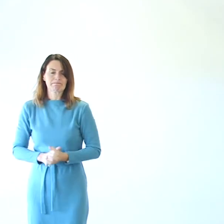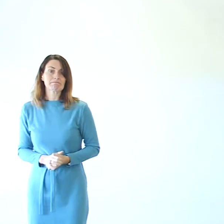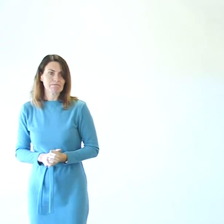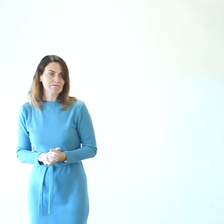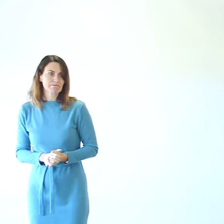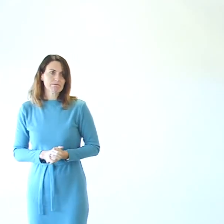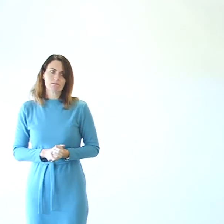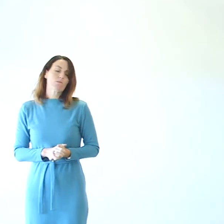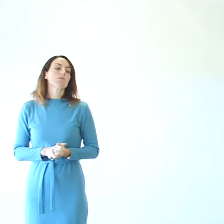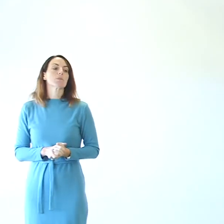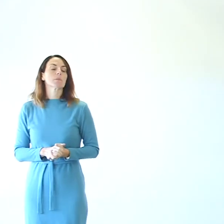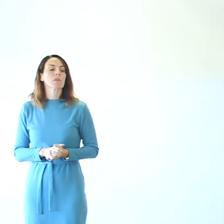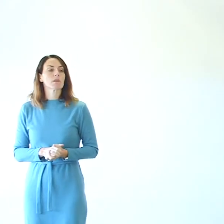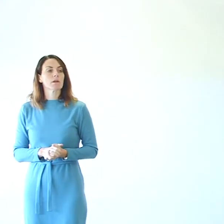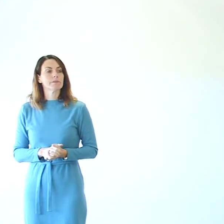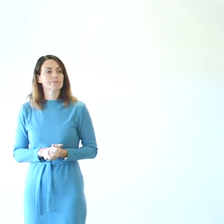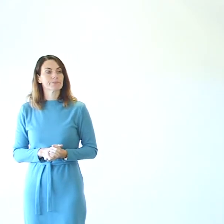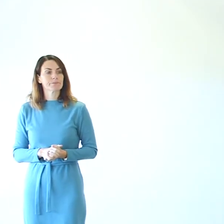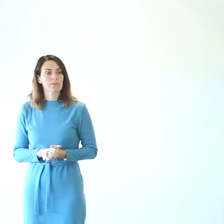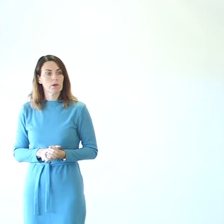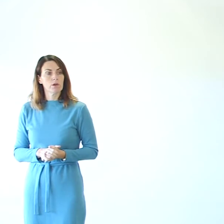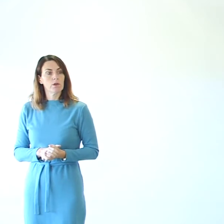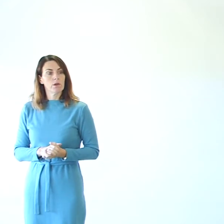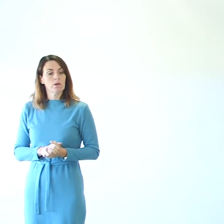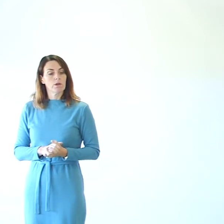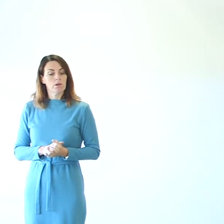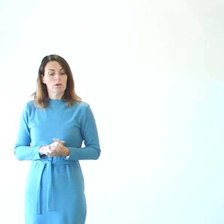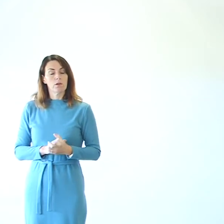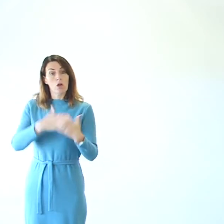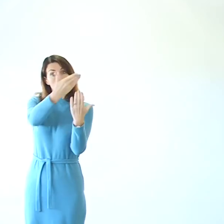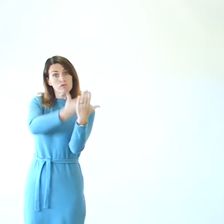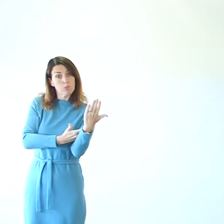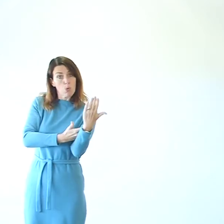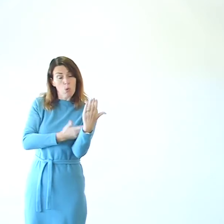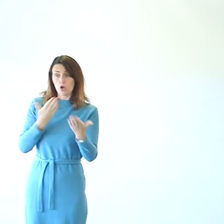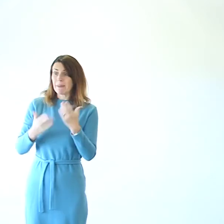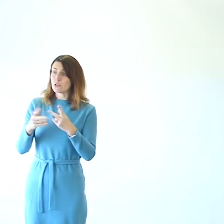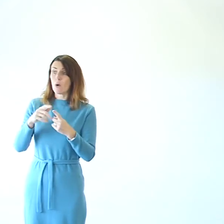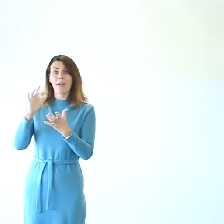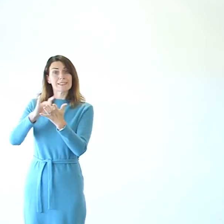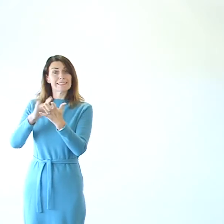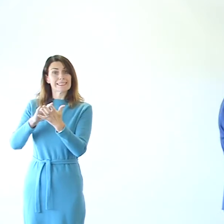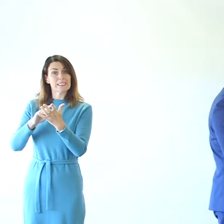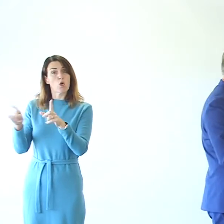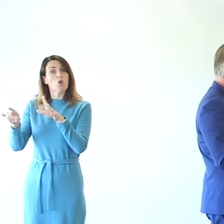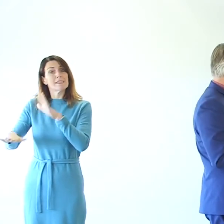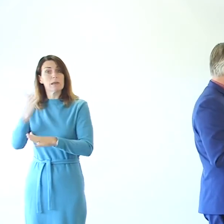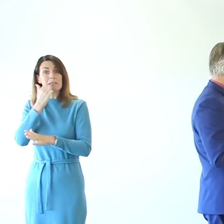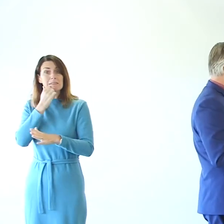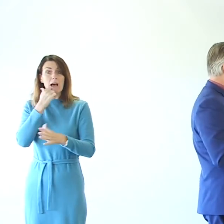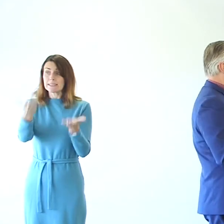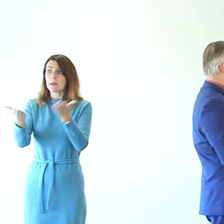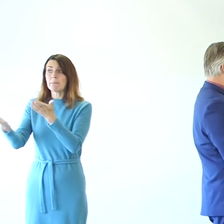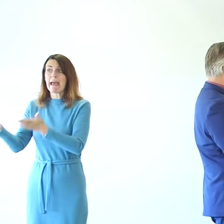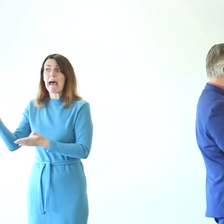Another question. Is there a comparison in the report to other cities in the UK of a similar size? No.